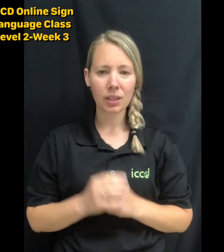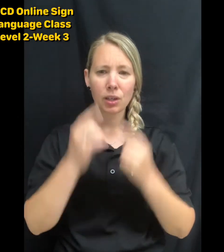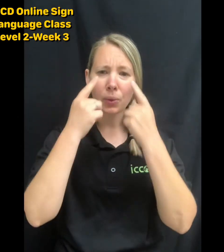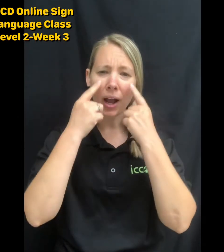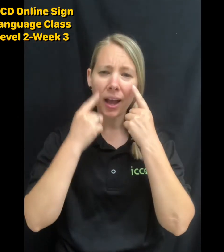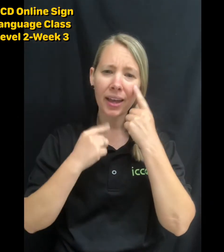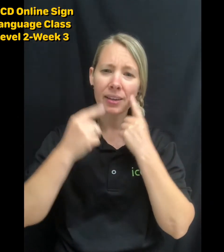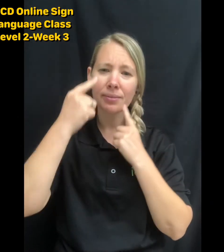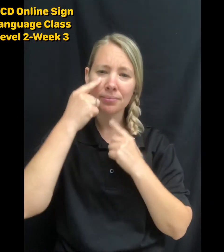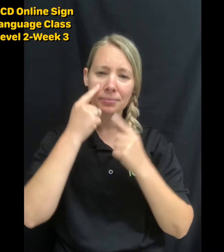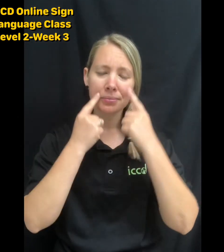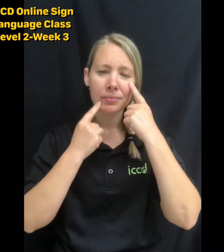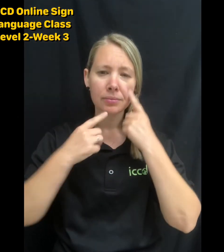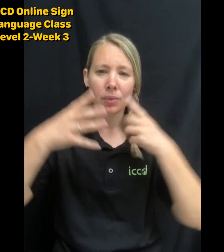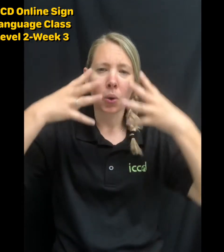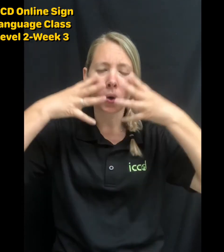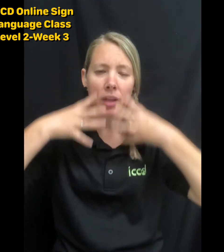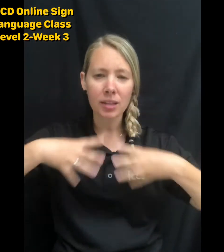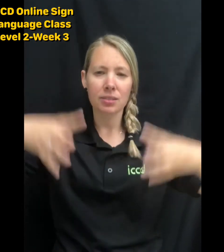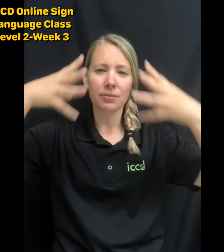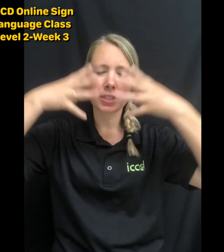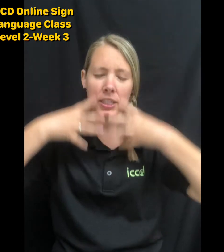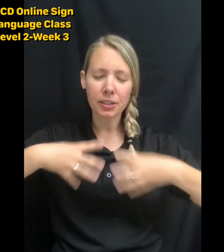Cry. Or lots of tears.